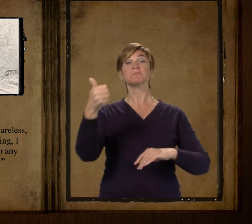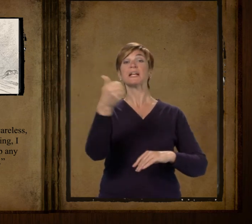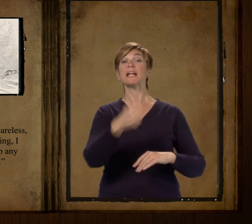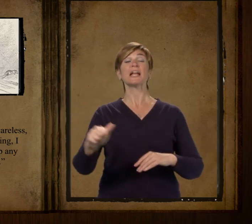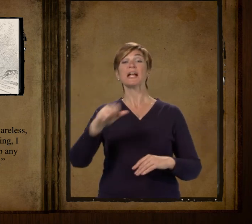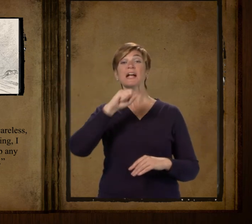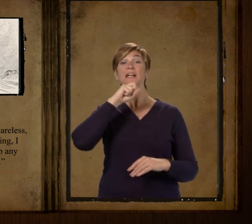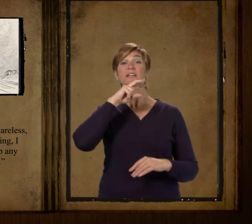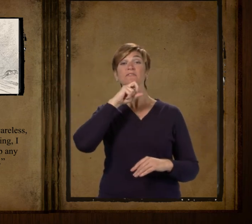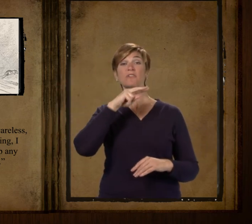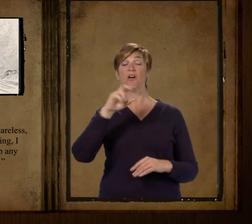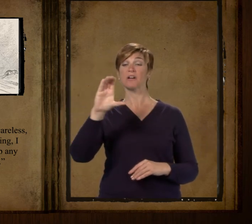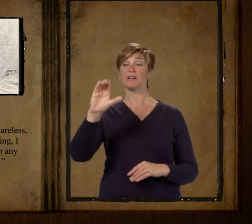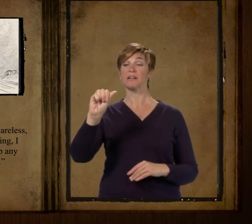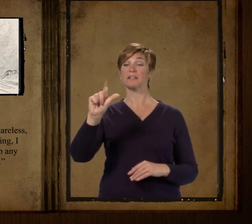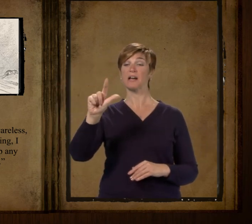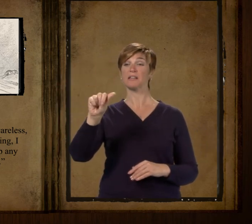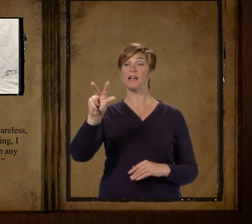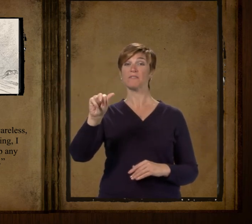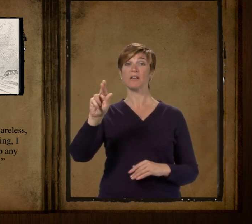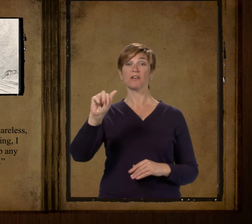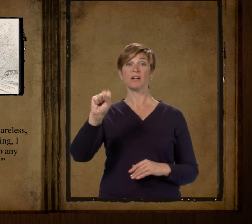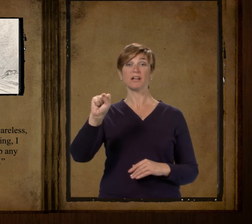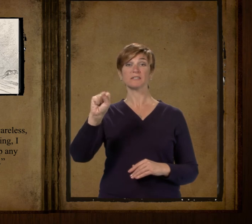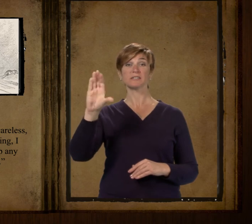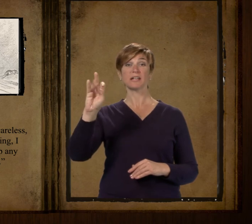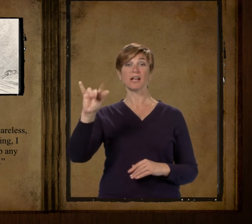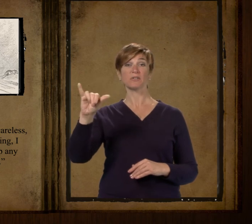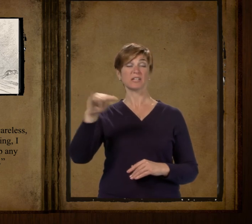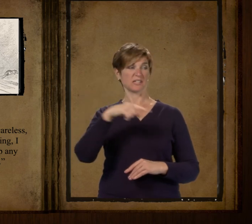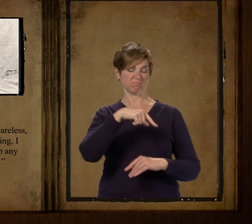he can outjump any frog in Calaveras County